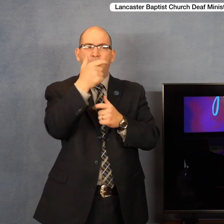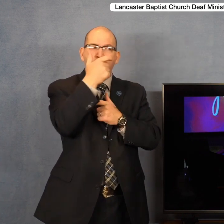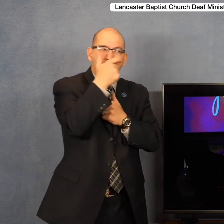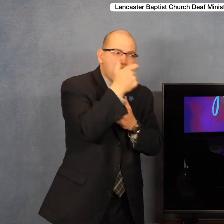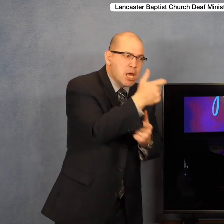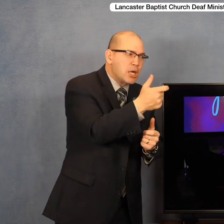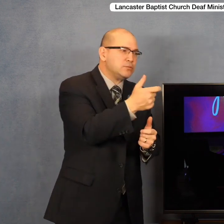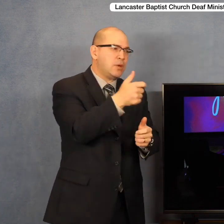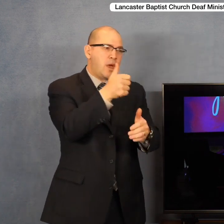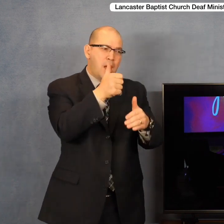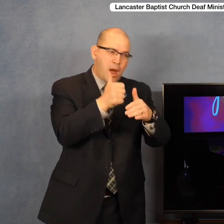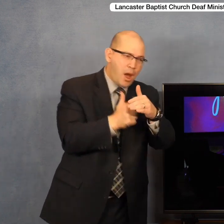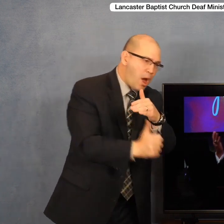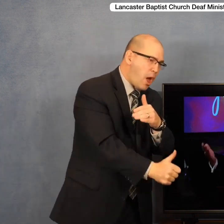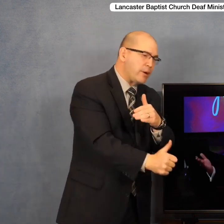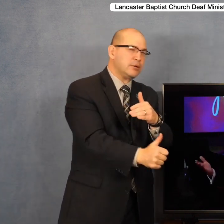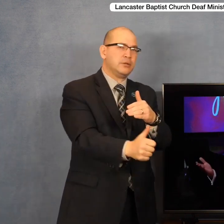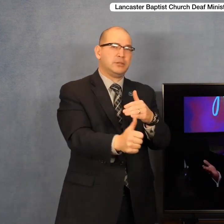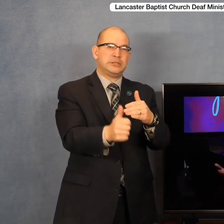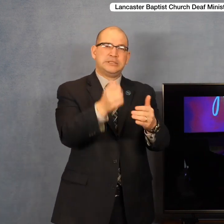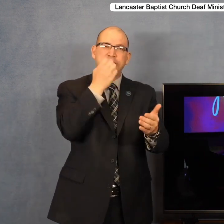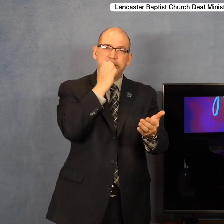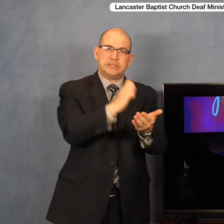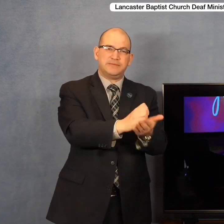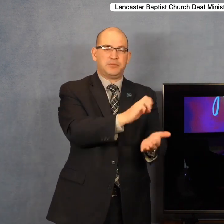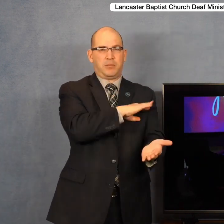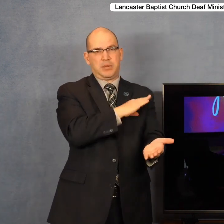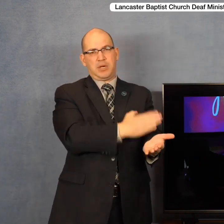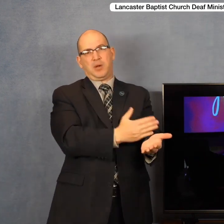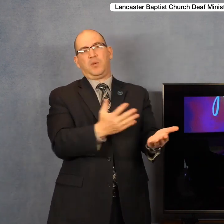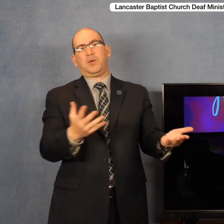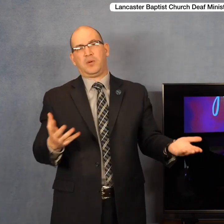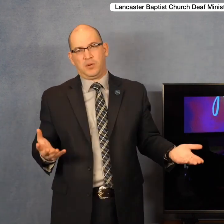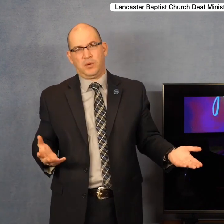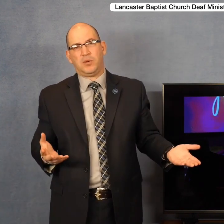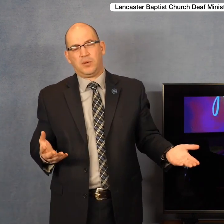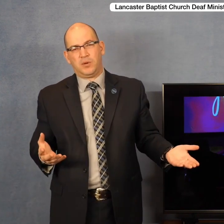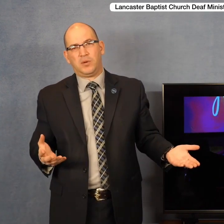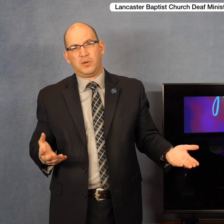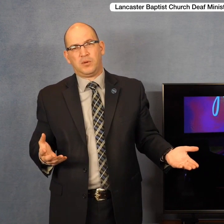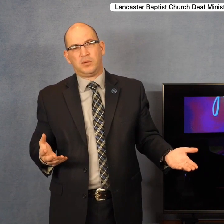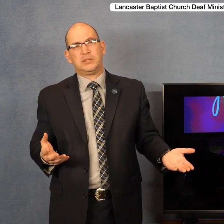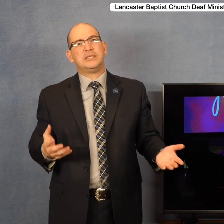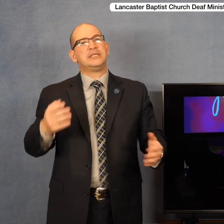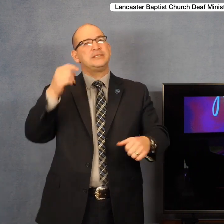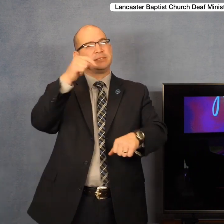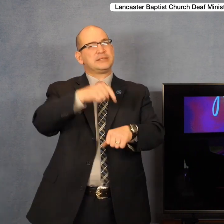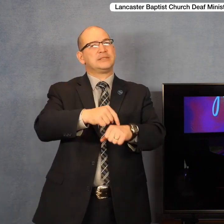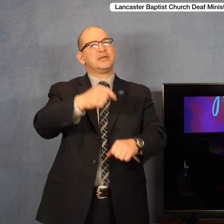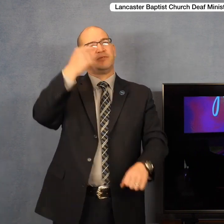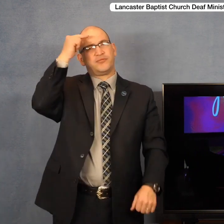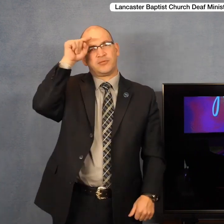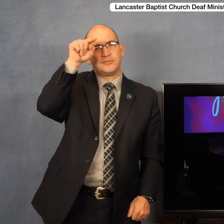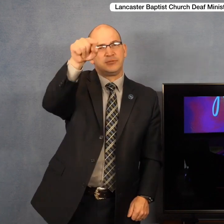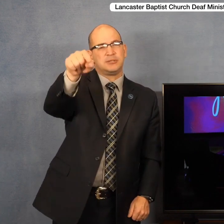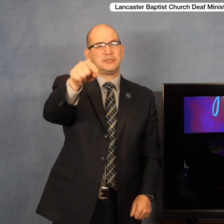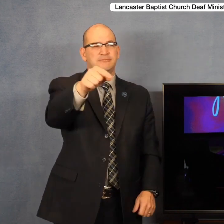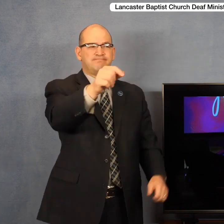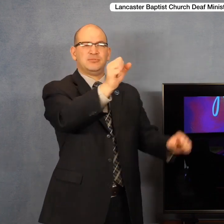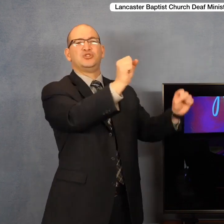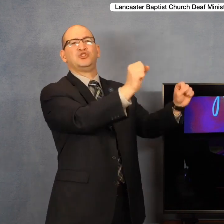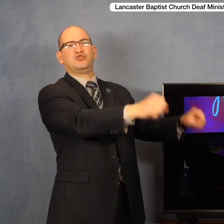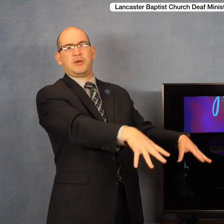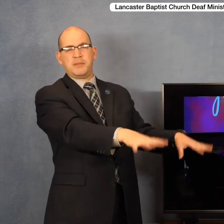by the powerful demonic influences that exist in America. And it's time for you to turn to